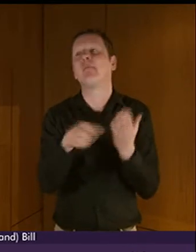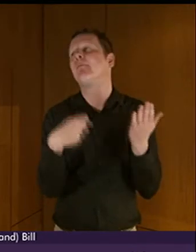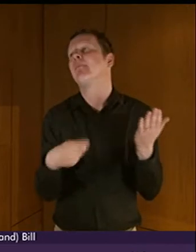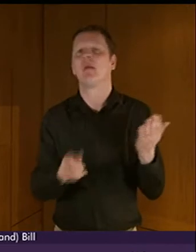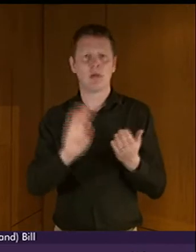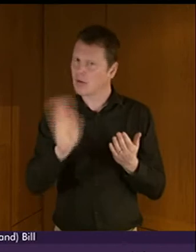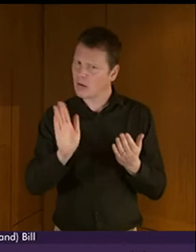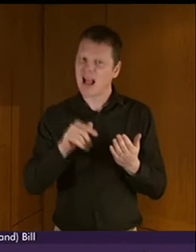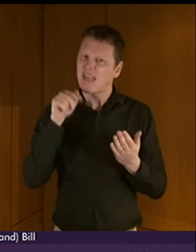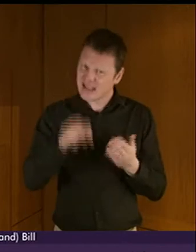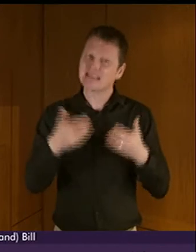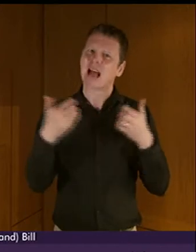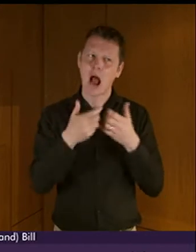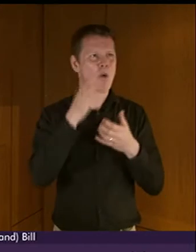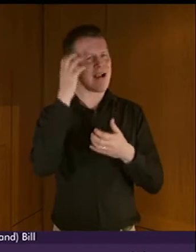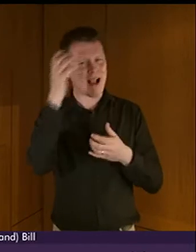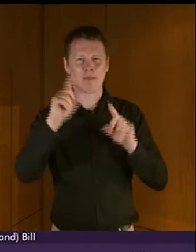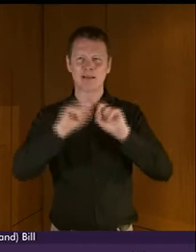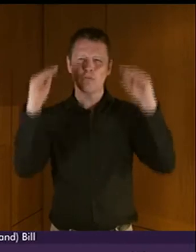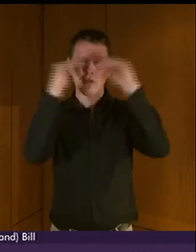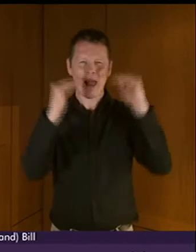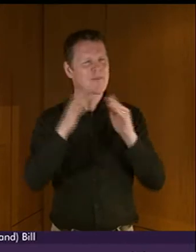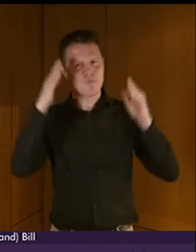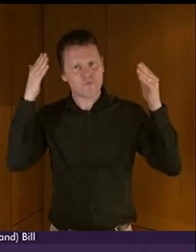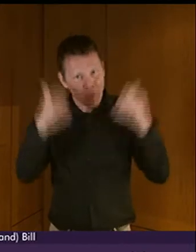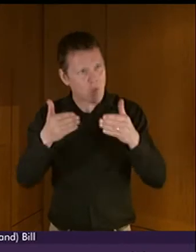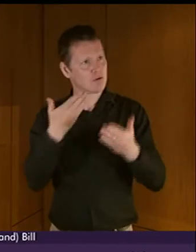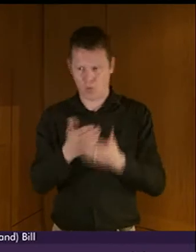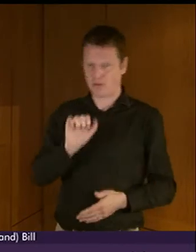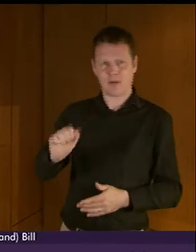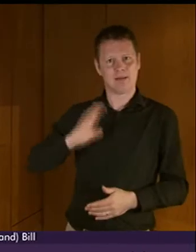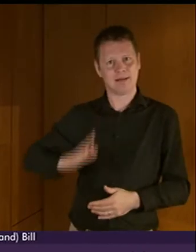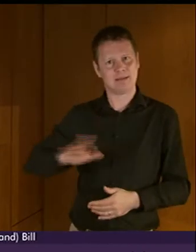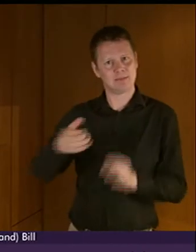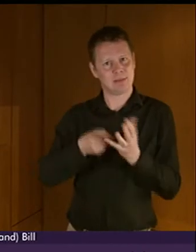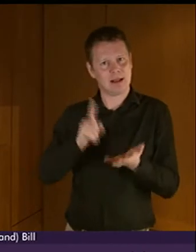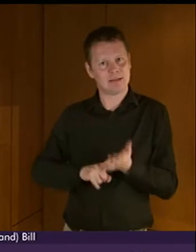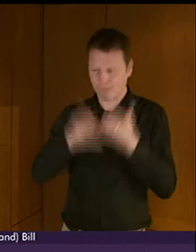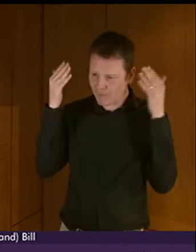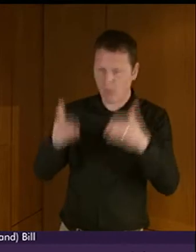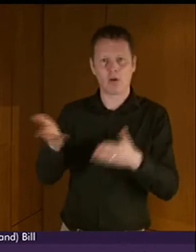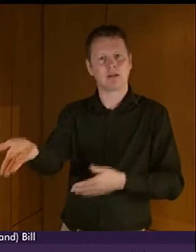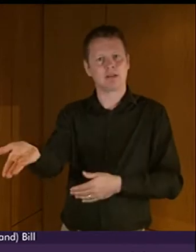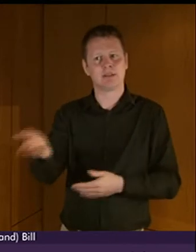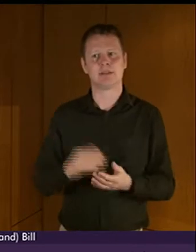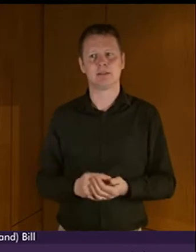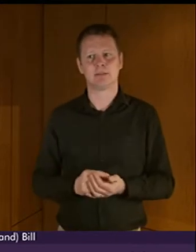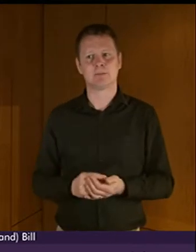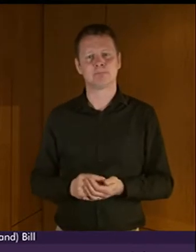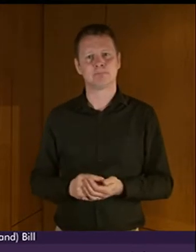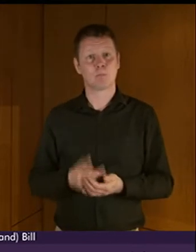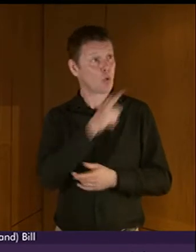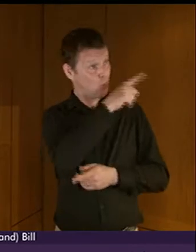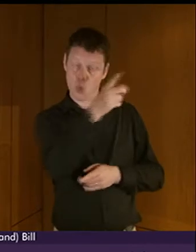focusing minds in government at all levels on meeting the needs of those who use BSL. Working with BSL